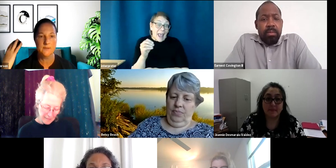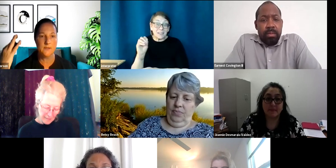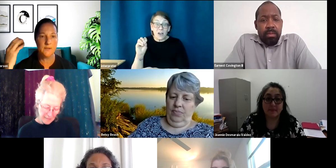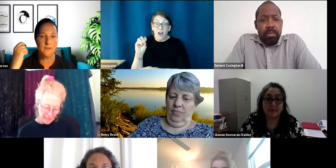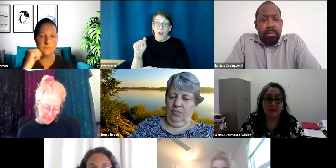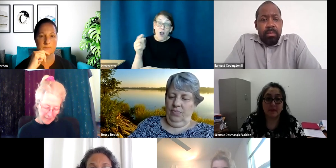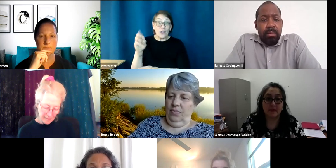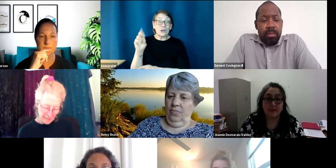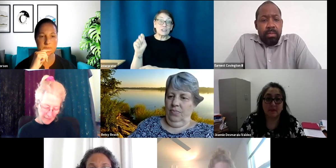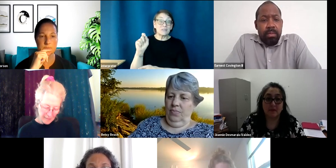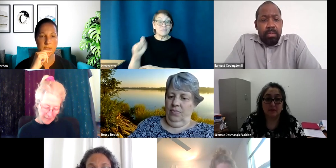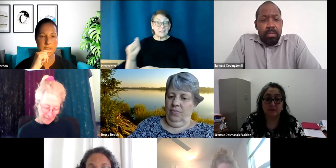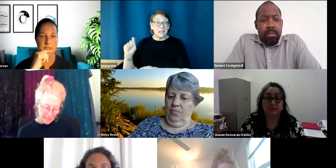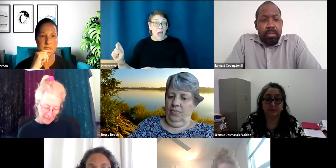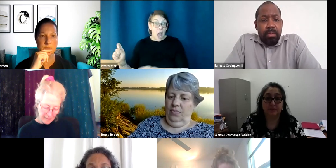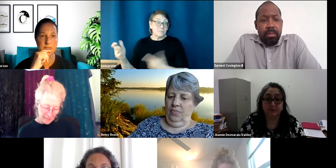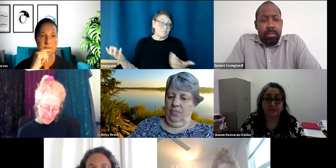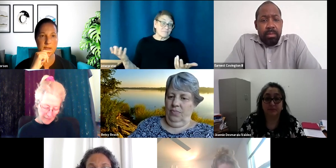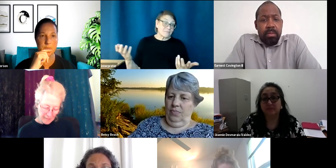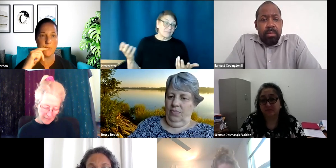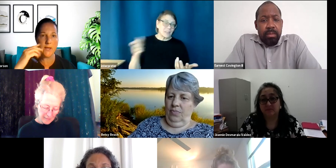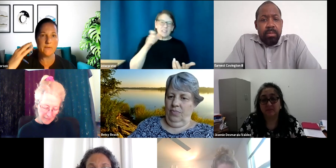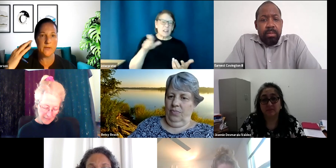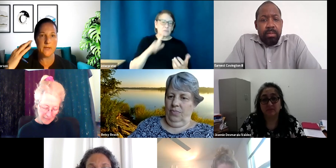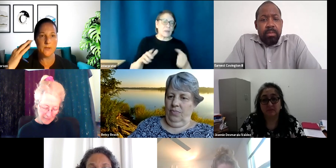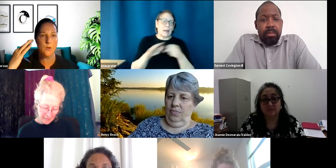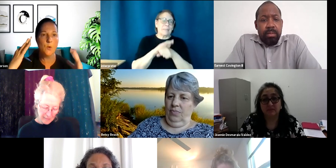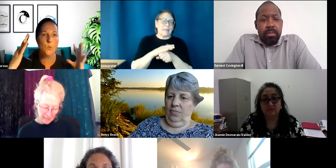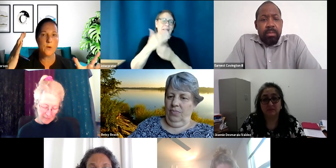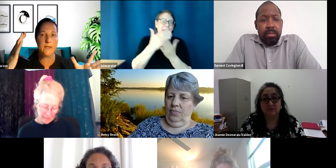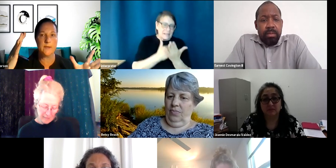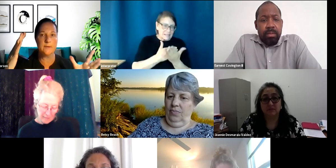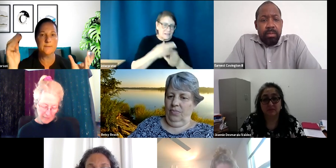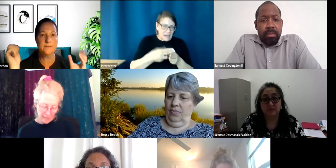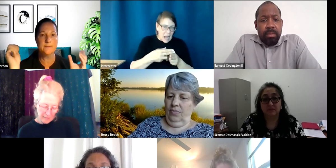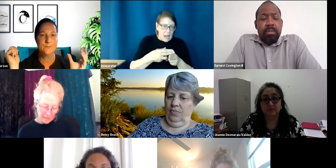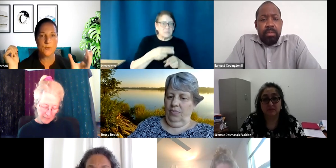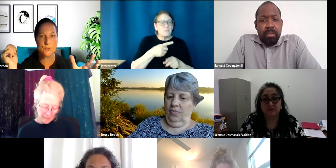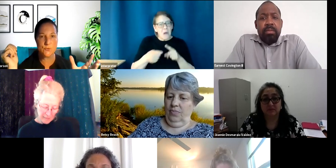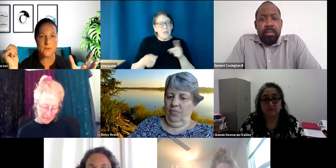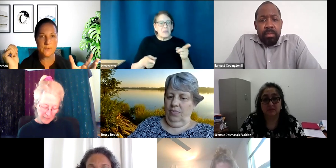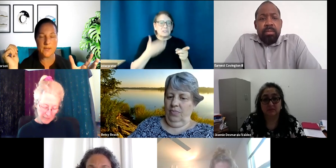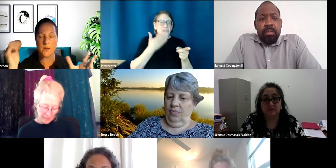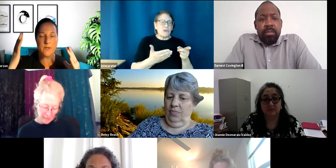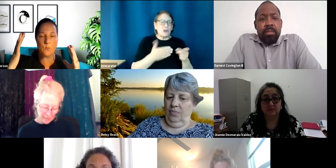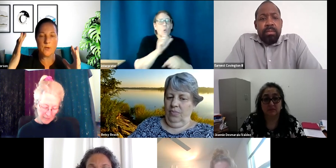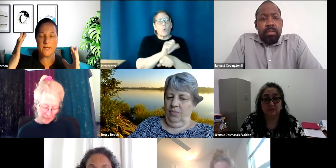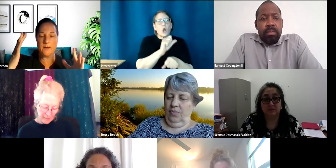like I said, complete name, but we have a working brochure like I mean a working